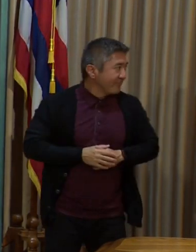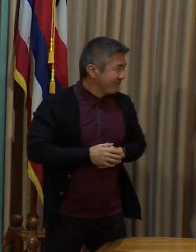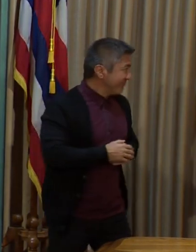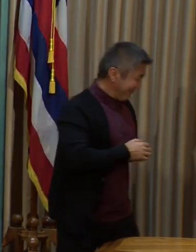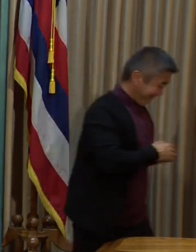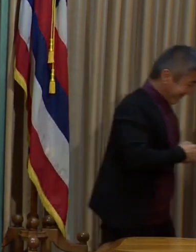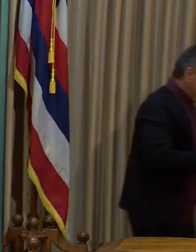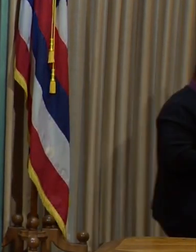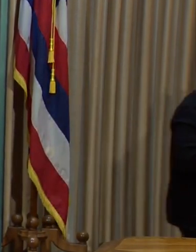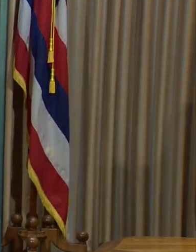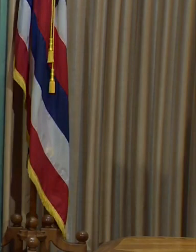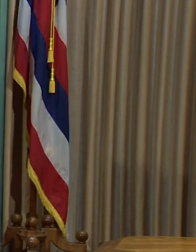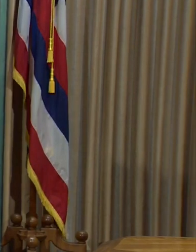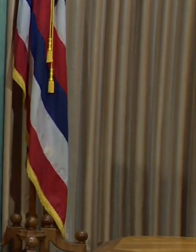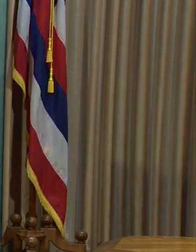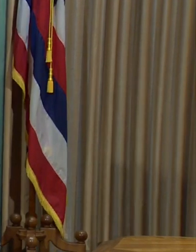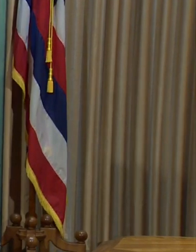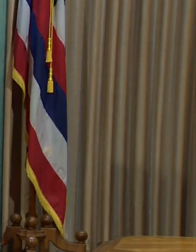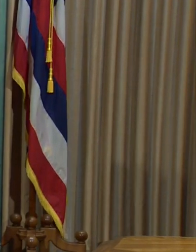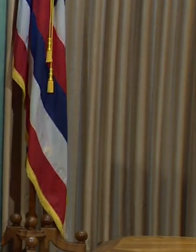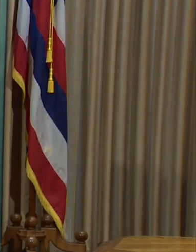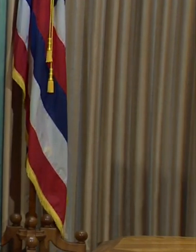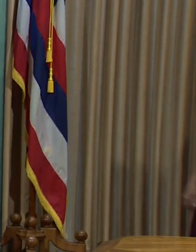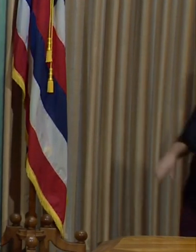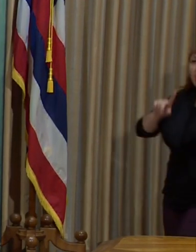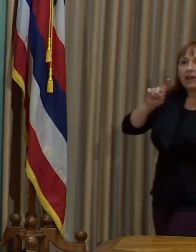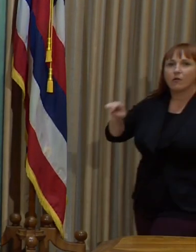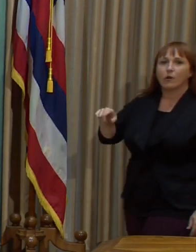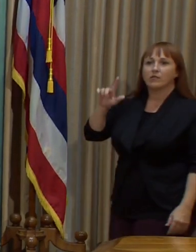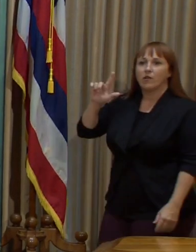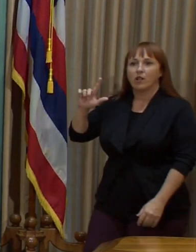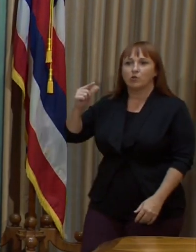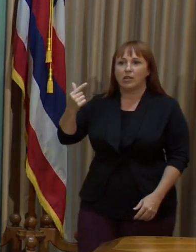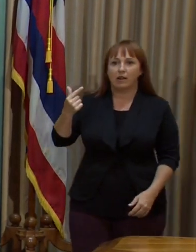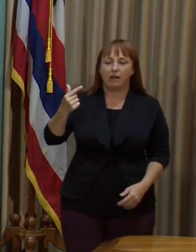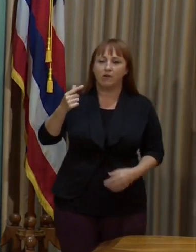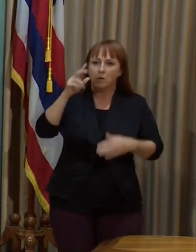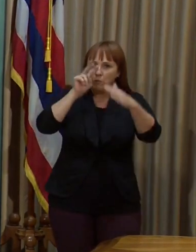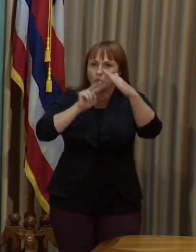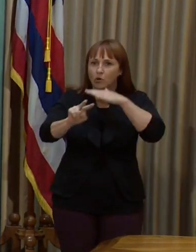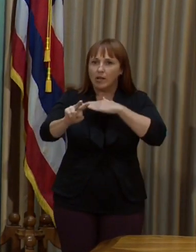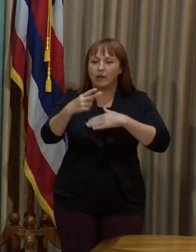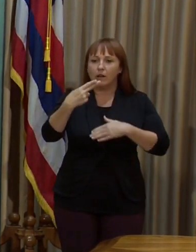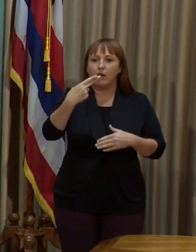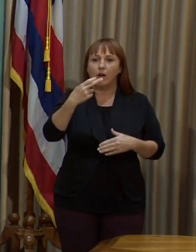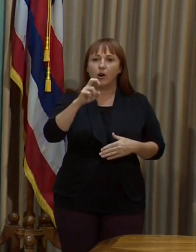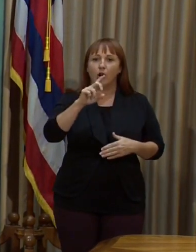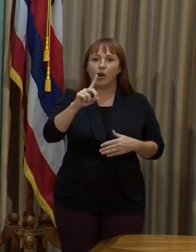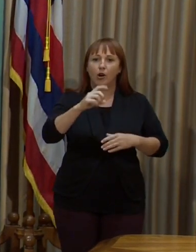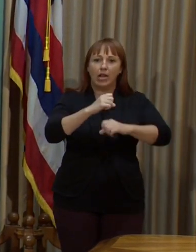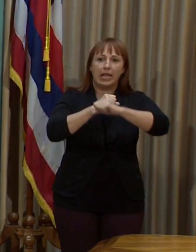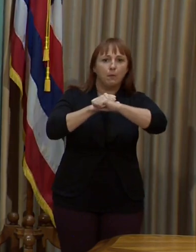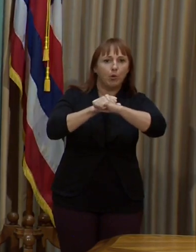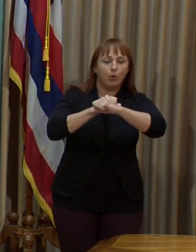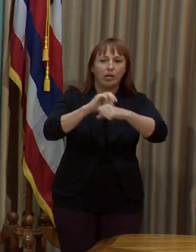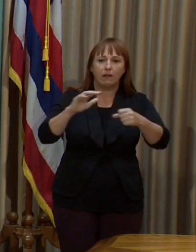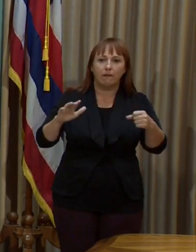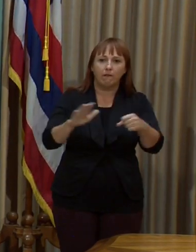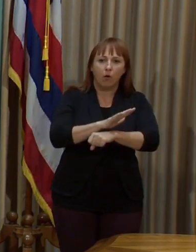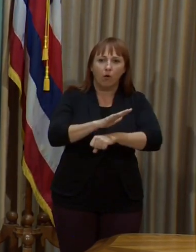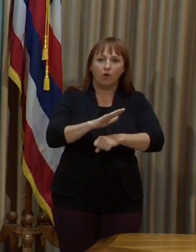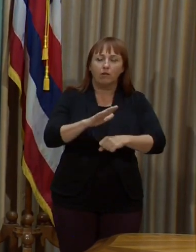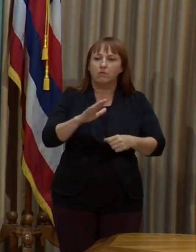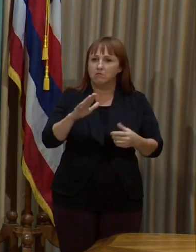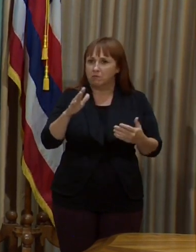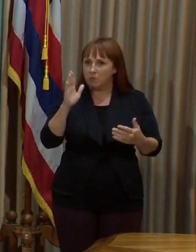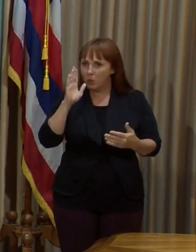Hi. This is for Lieutenant Governor. Do we have a projected date for when the state will achieve herd immunity and how close is the island of